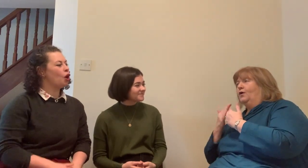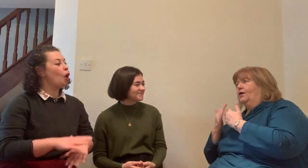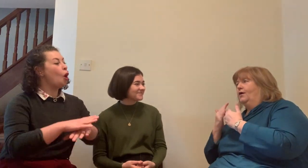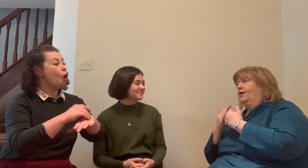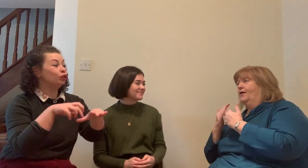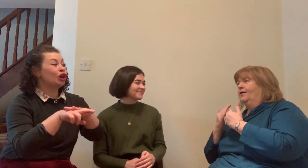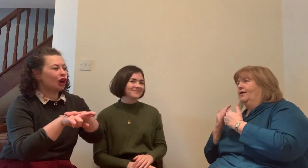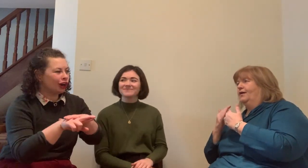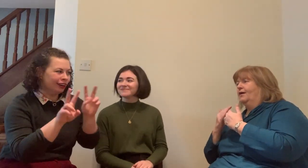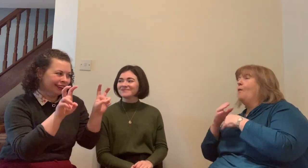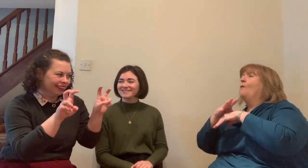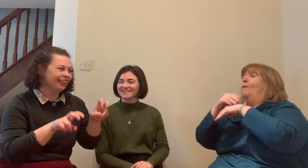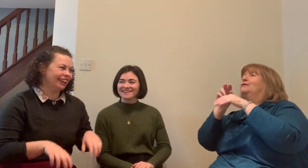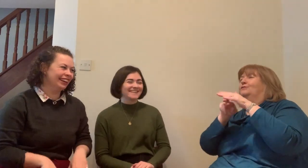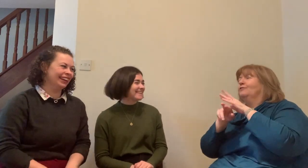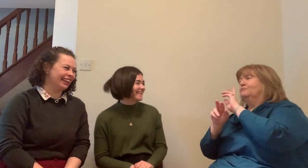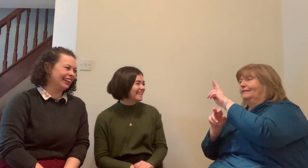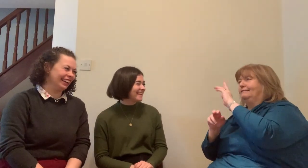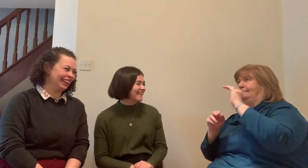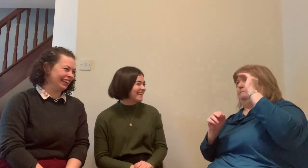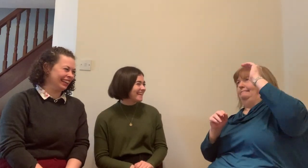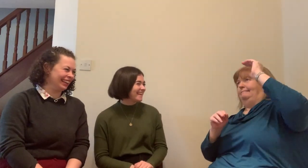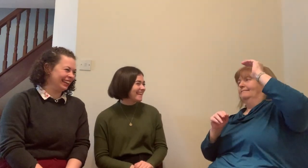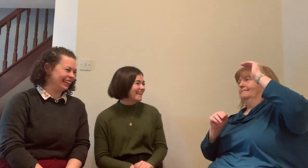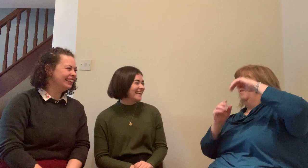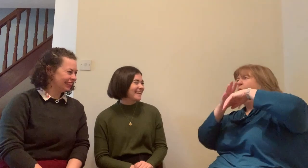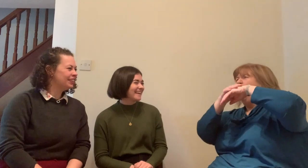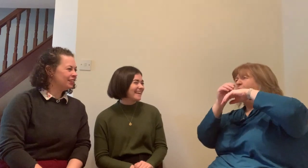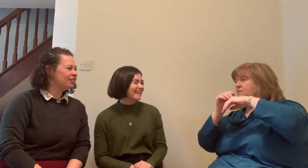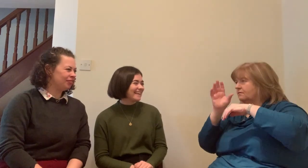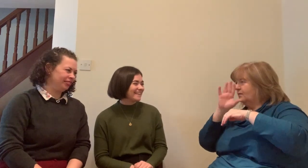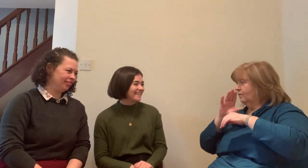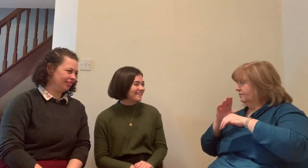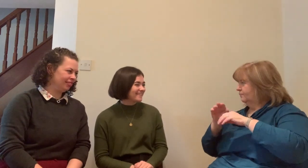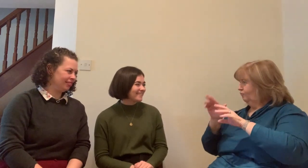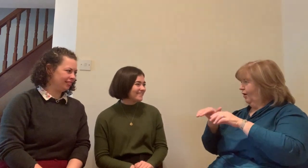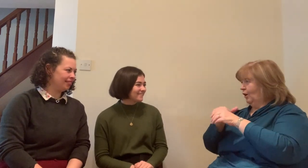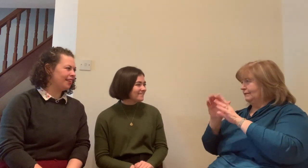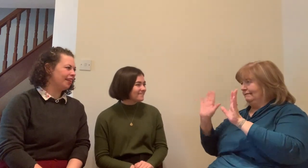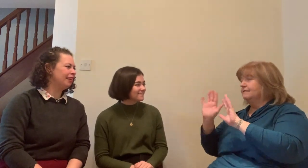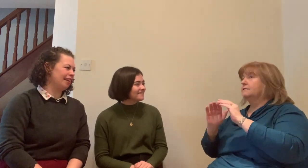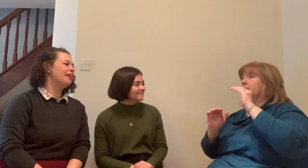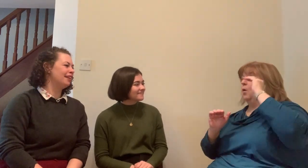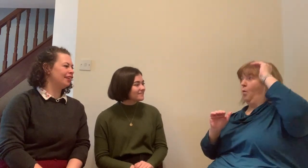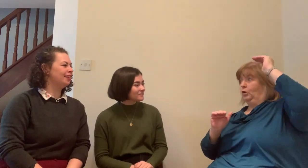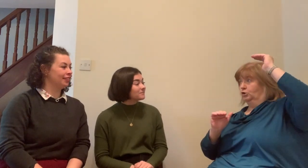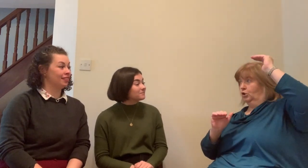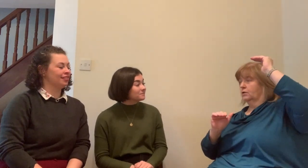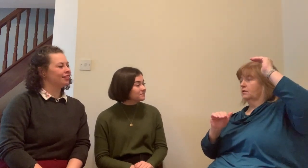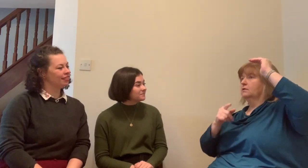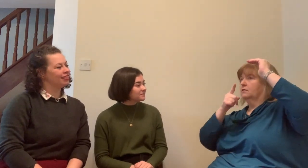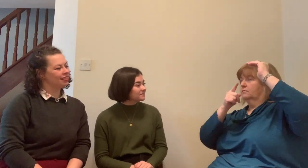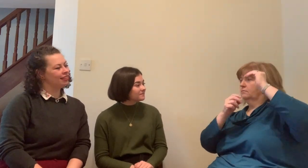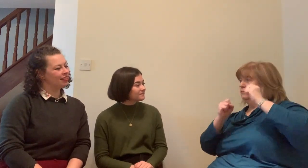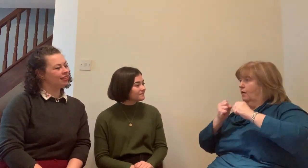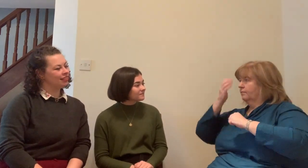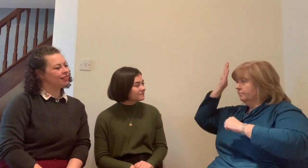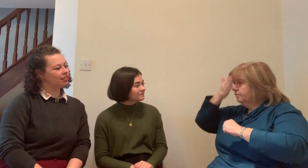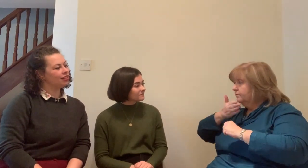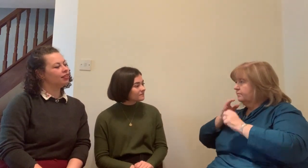Deaf-led organisation which is important to mention who would campaign for the rights of deaf people and ensuring equality of access. There we go.